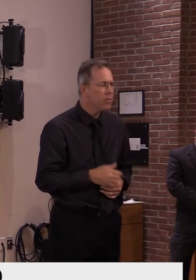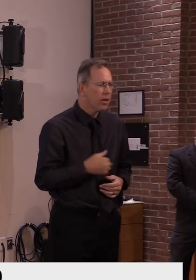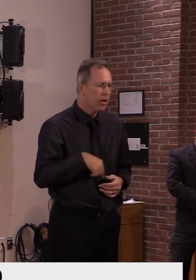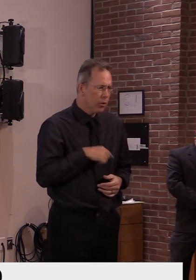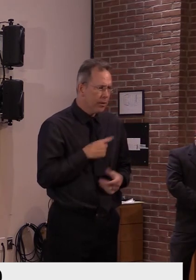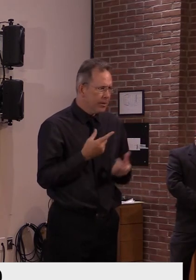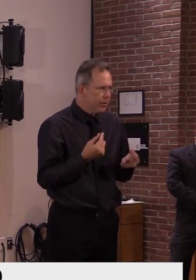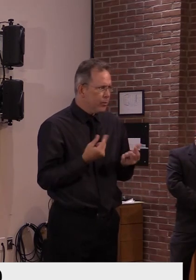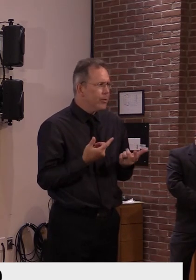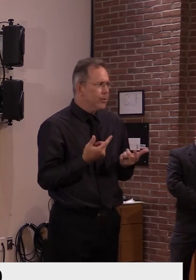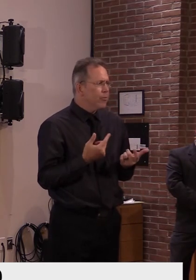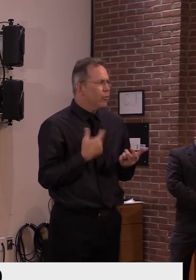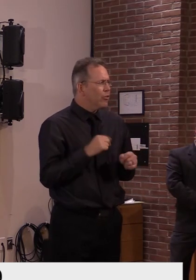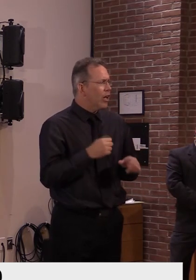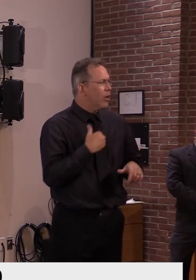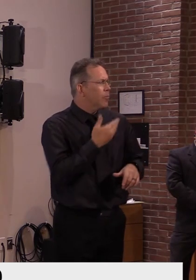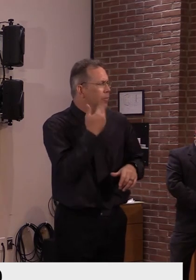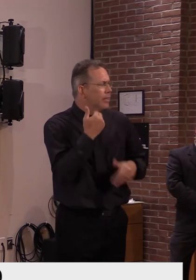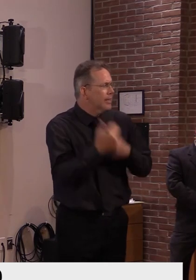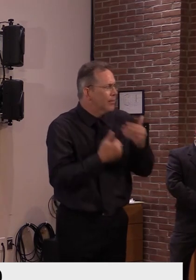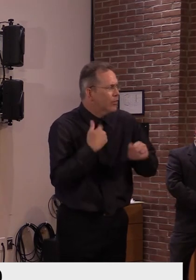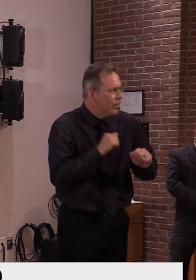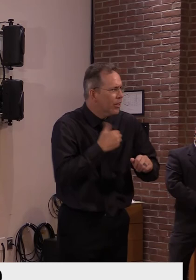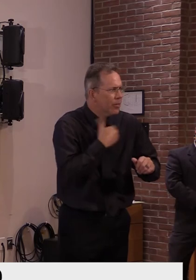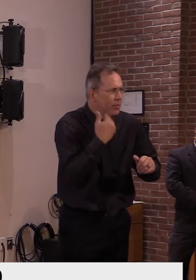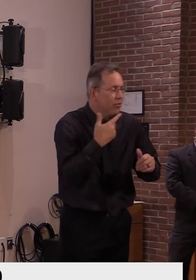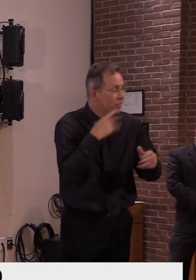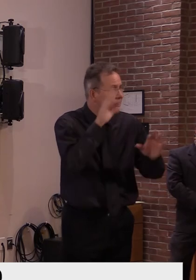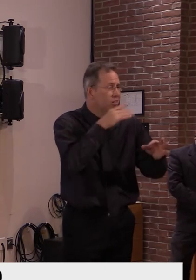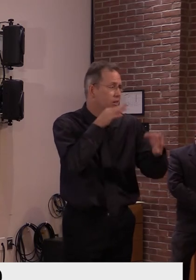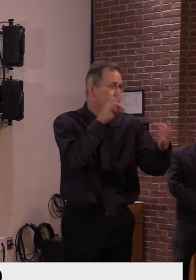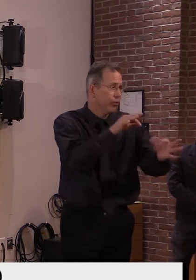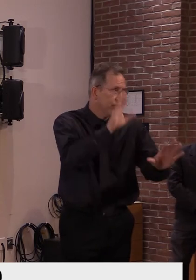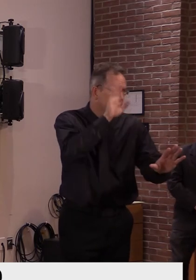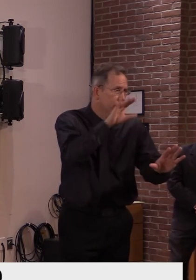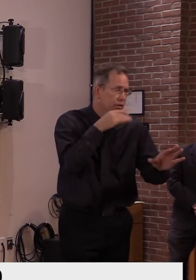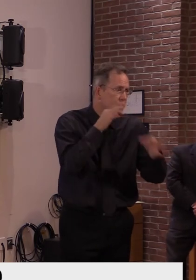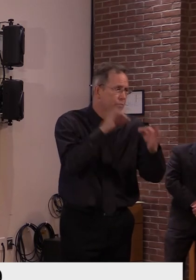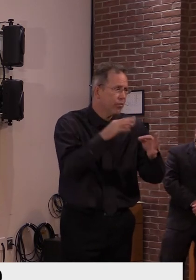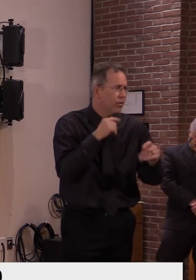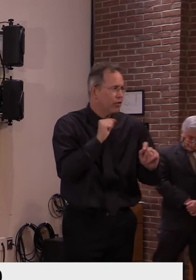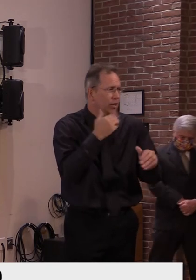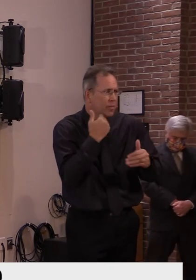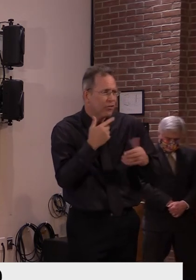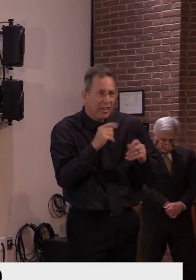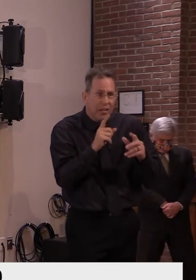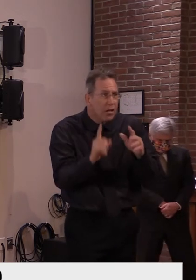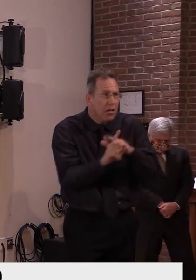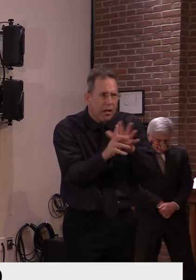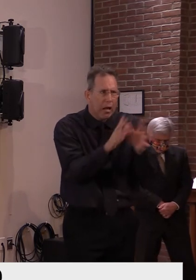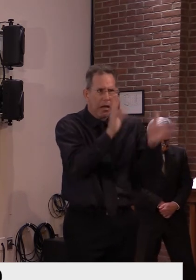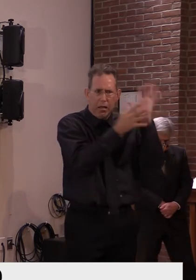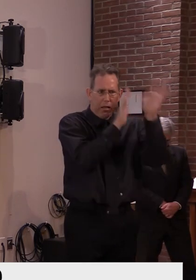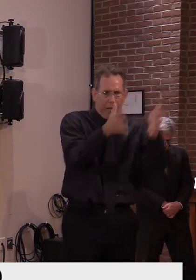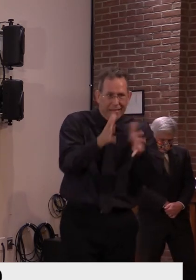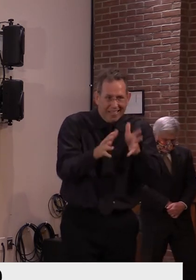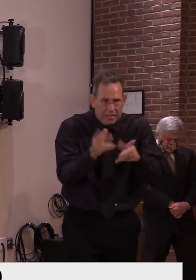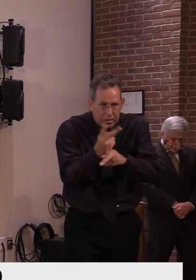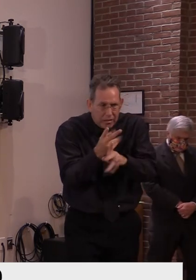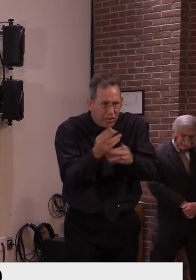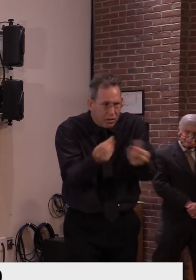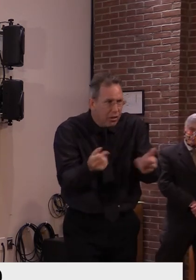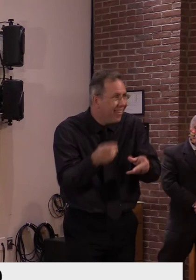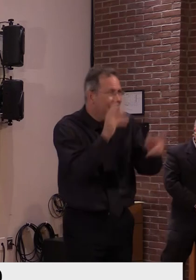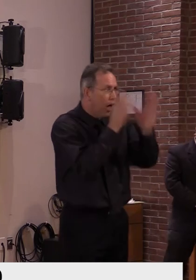Obviously, uh, there are some shortcomings, uh, that we try and, uh, uh, tackle almost each and every day, and we'll continue, uh, to do that. Uh,